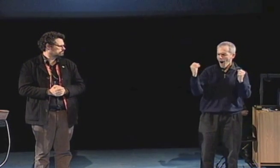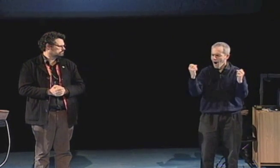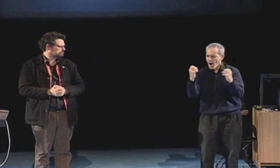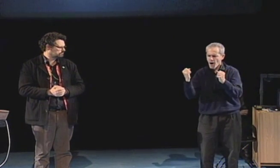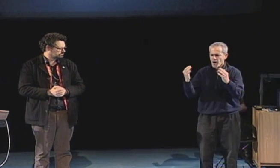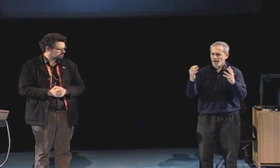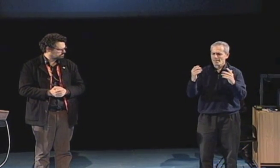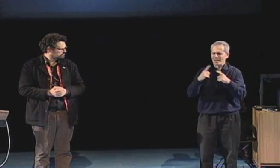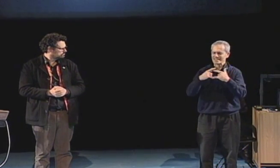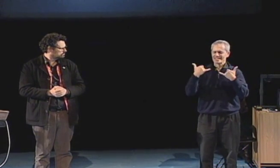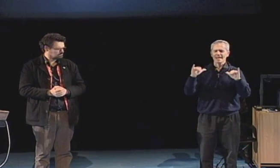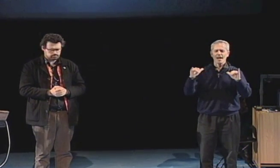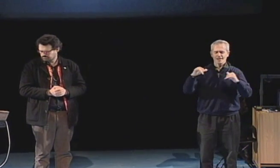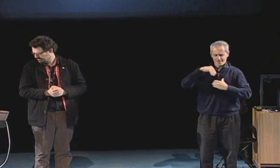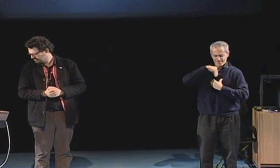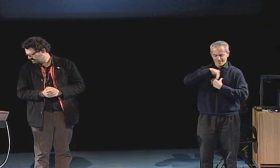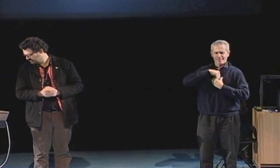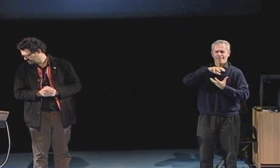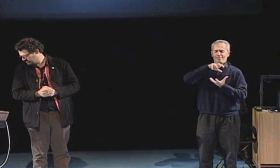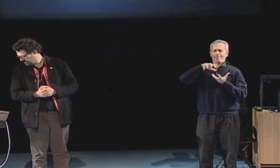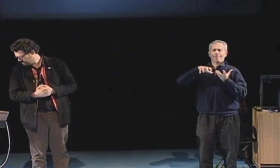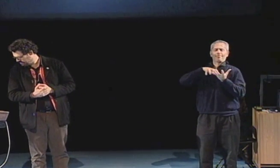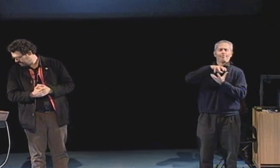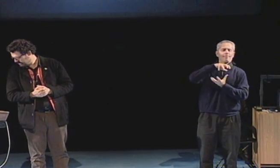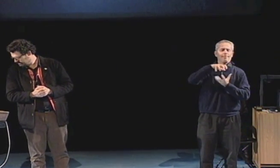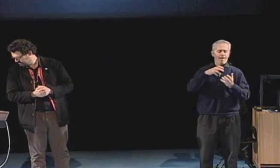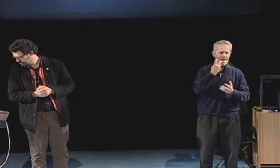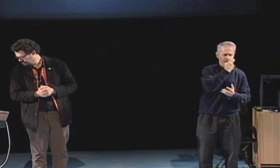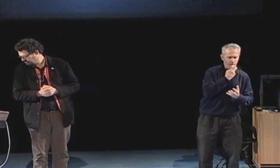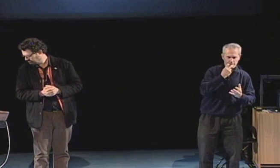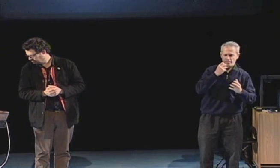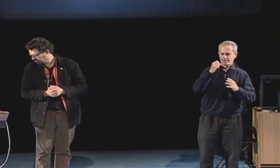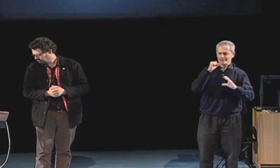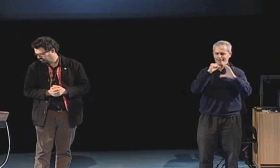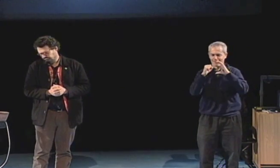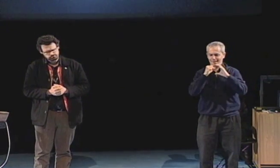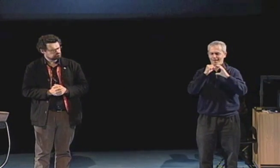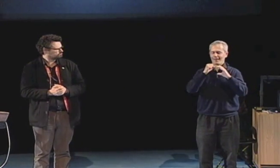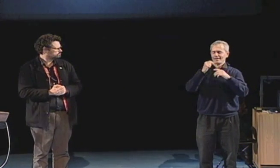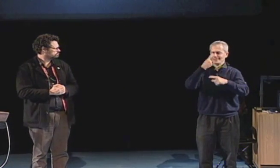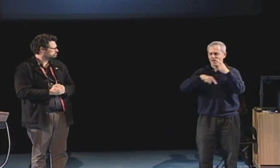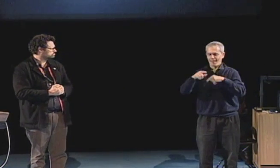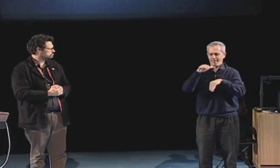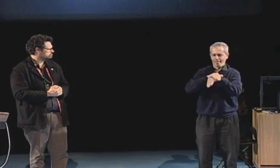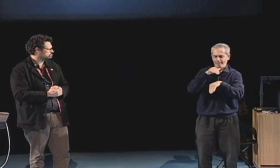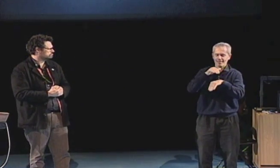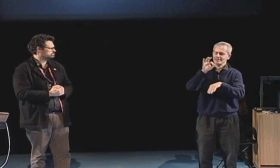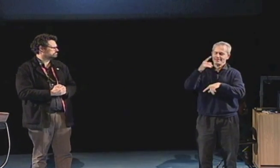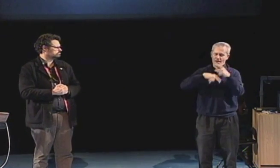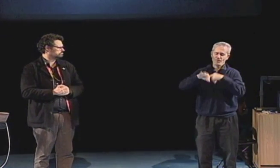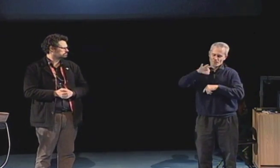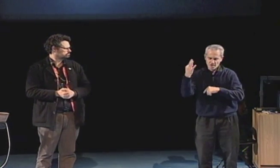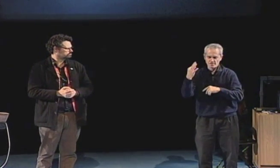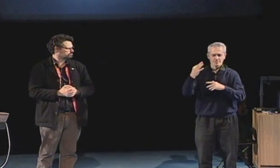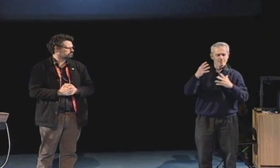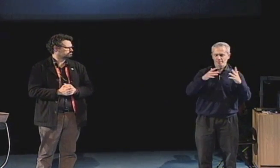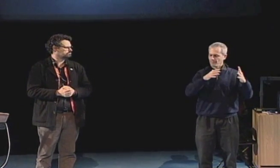When I went to the school for the deaf in Paris, although I had been raised using